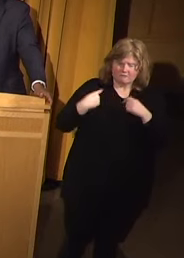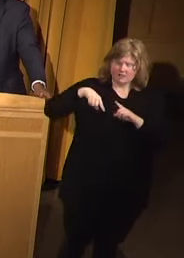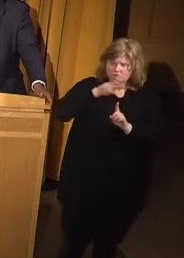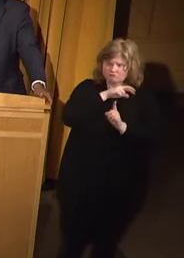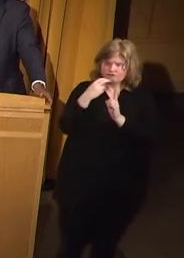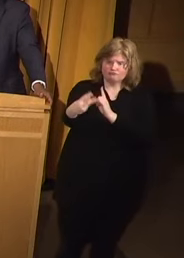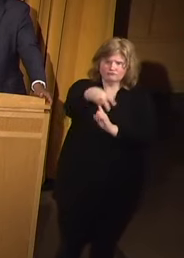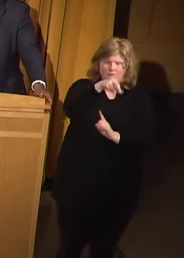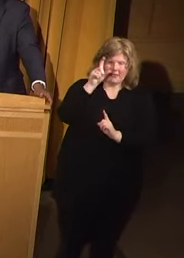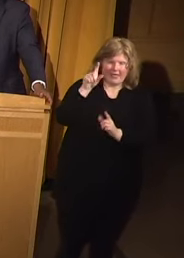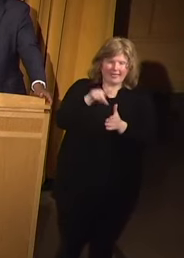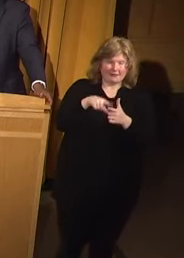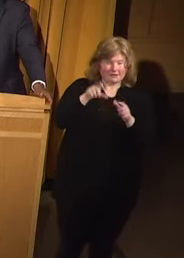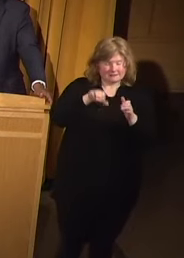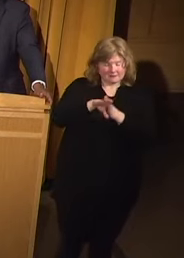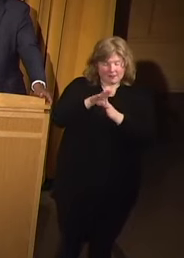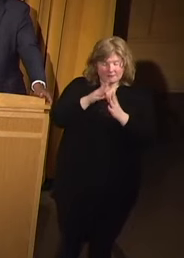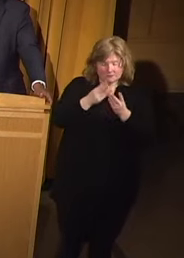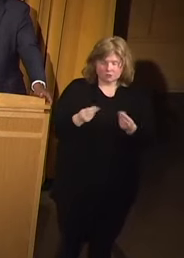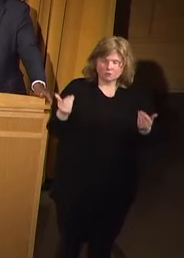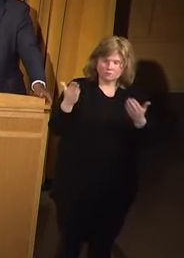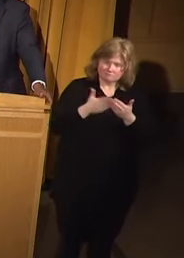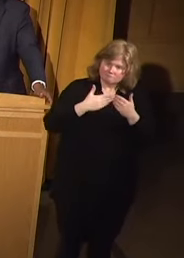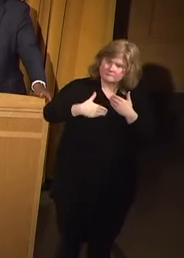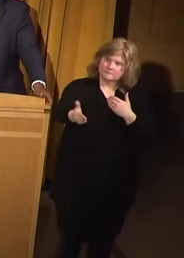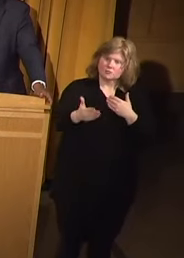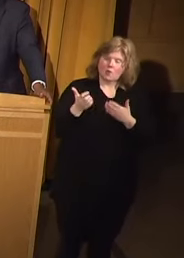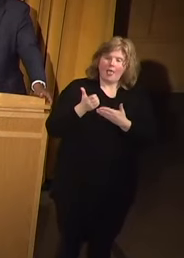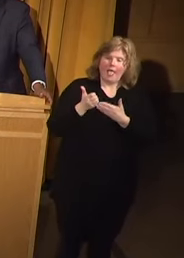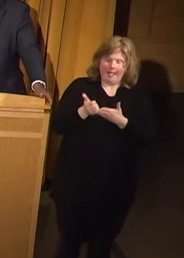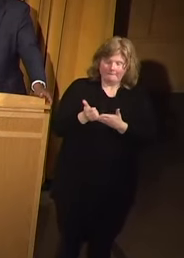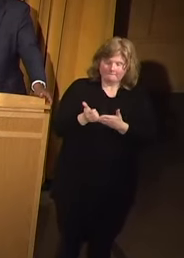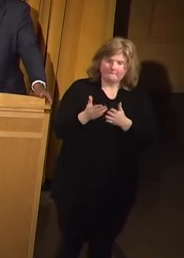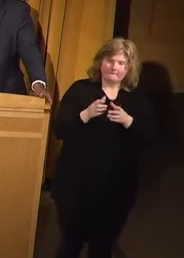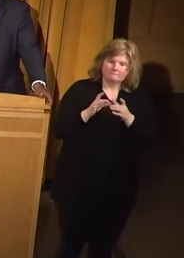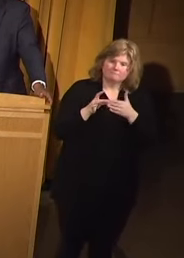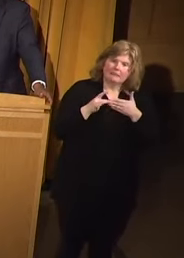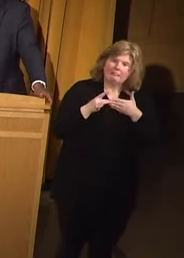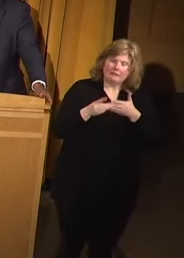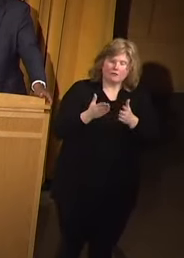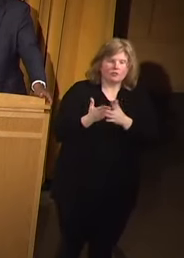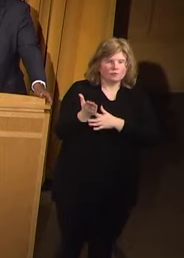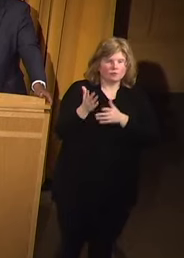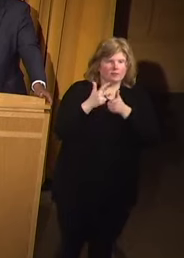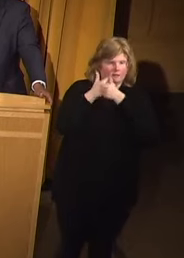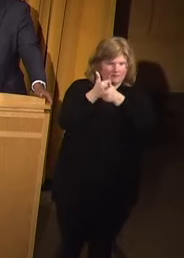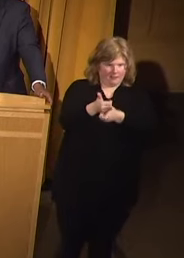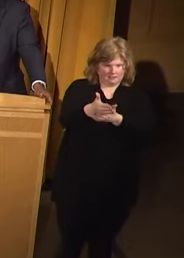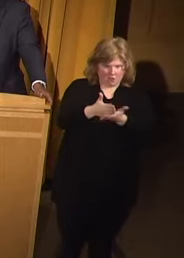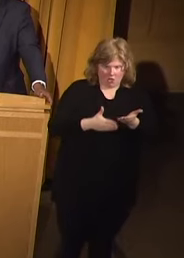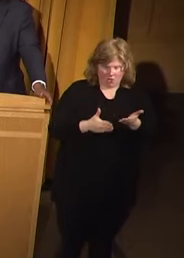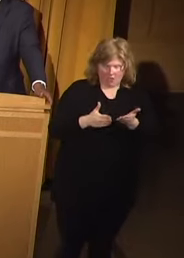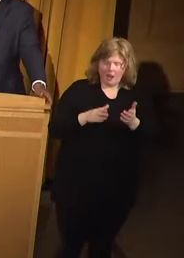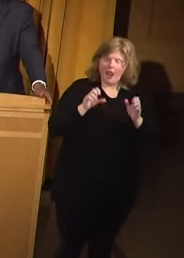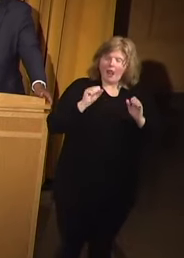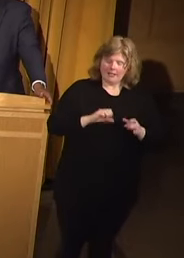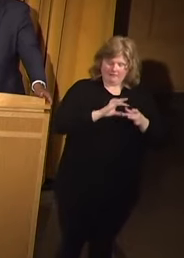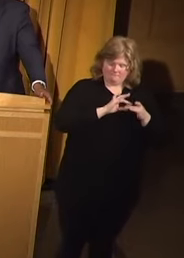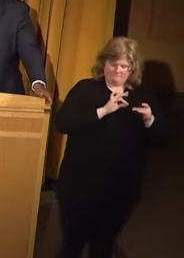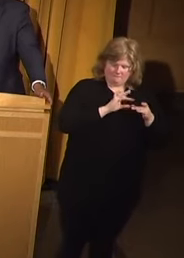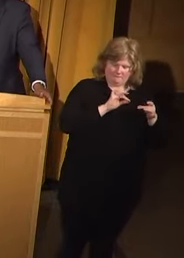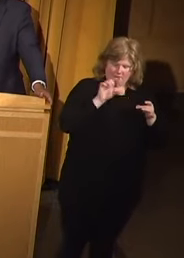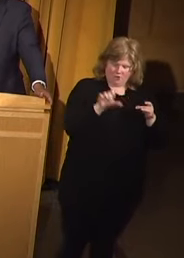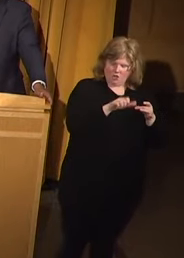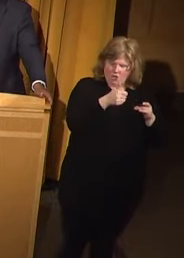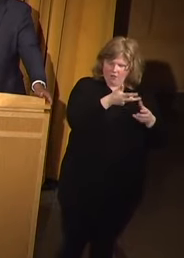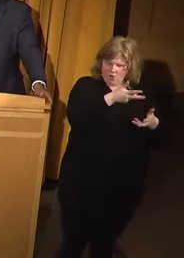solutions moving forward to help them see their way through the compliance aspect of it. Now, I can speak to one of our other engagements